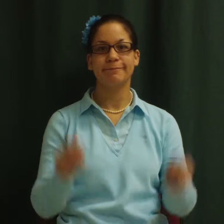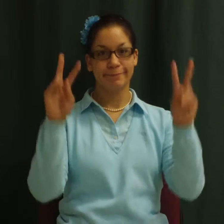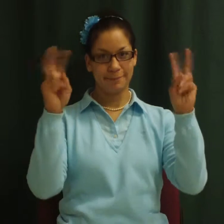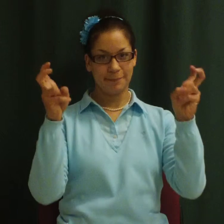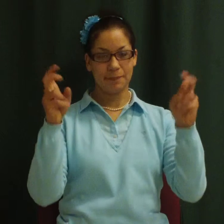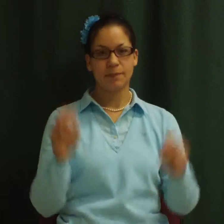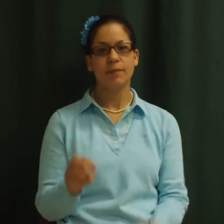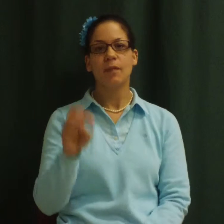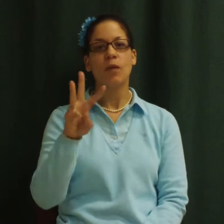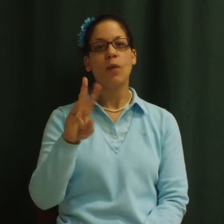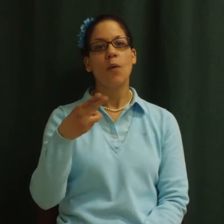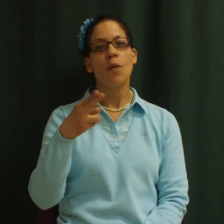Why does it rain?